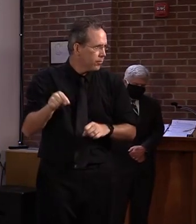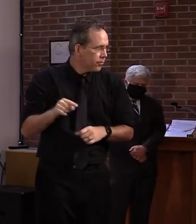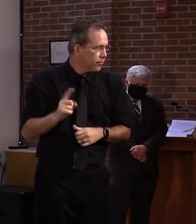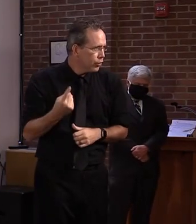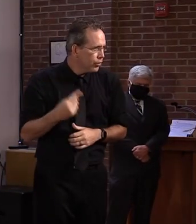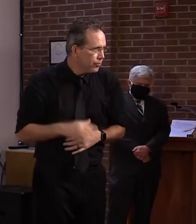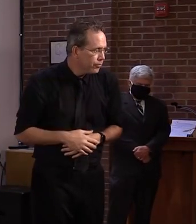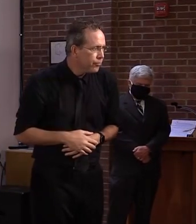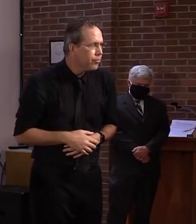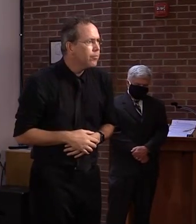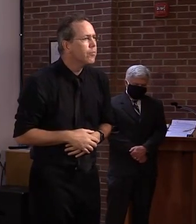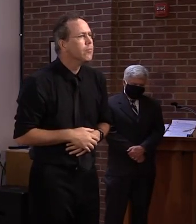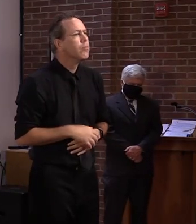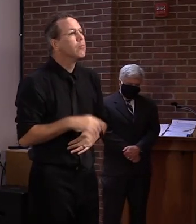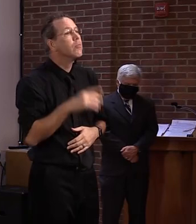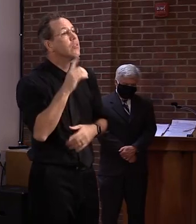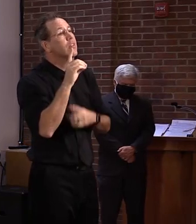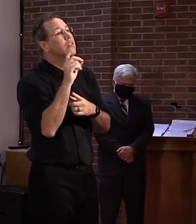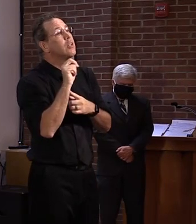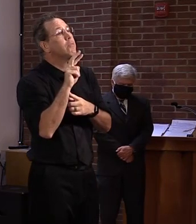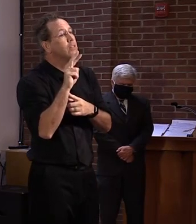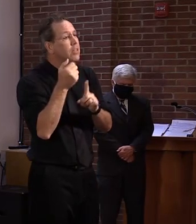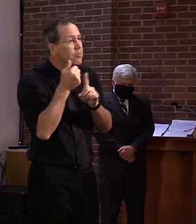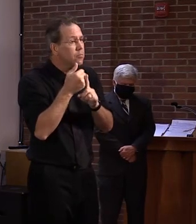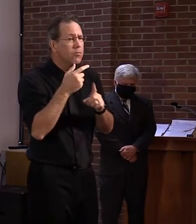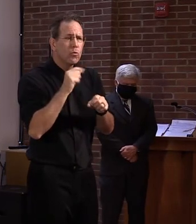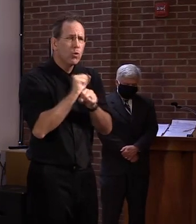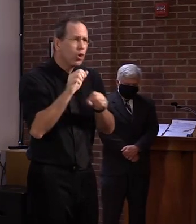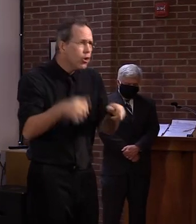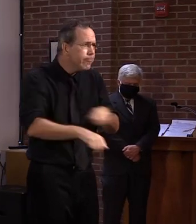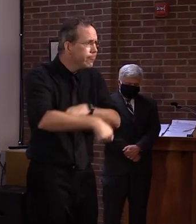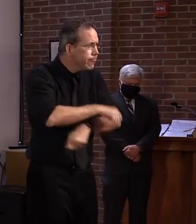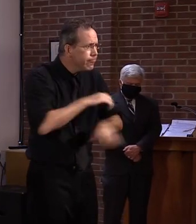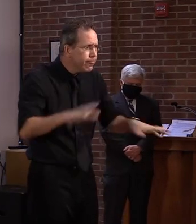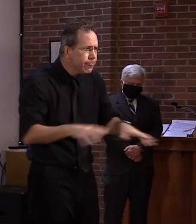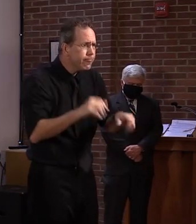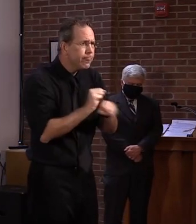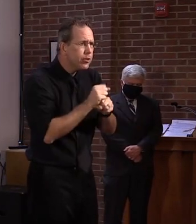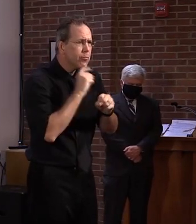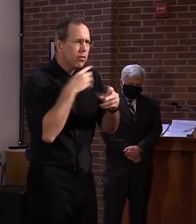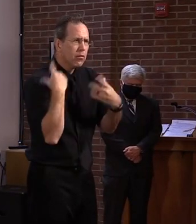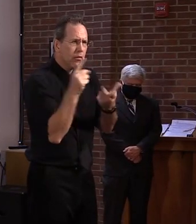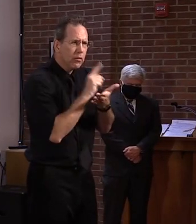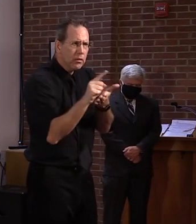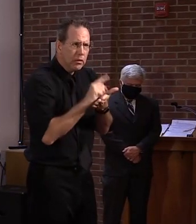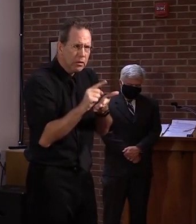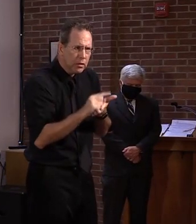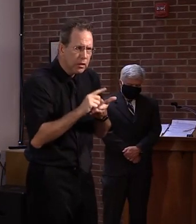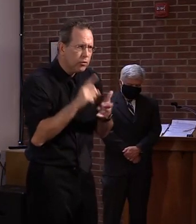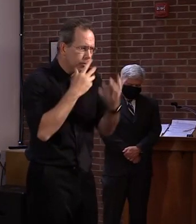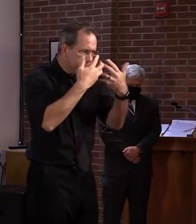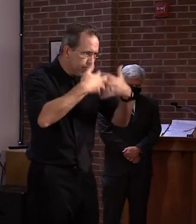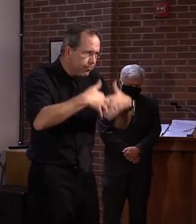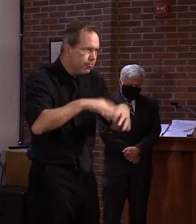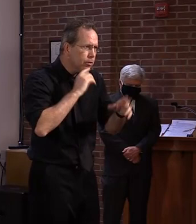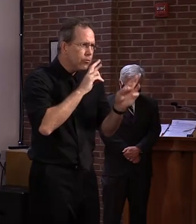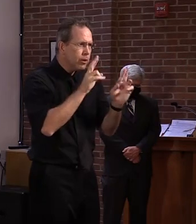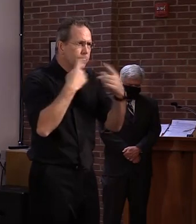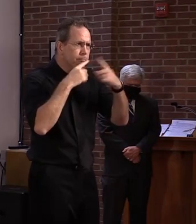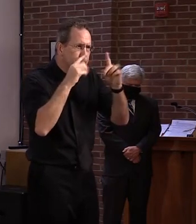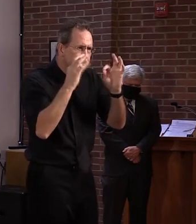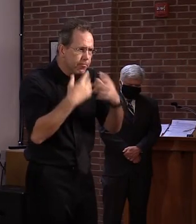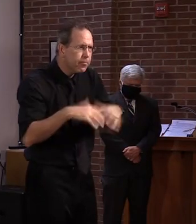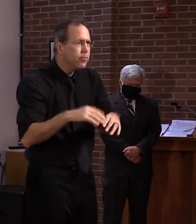The DMV staff has worked tirelessly for many weeks to prepare for a successful reopening and a good